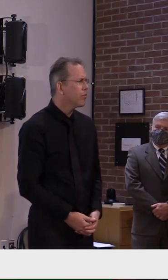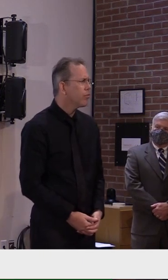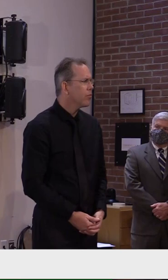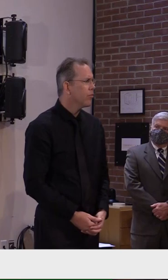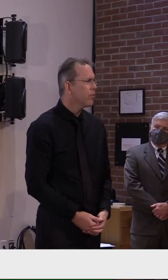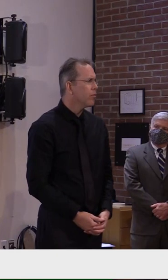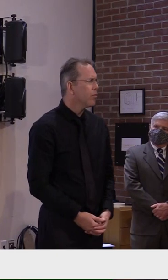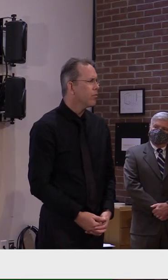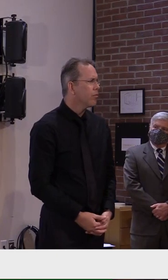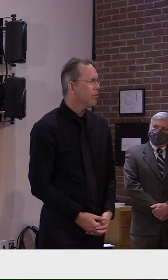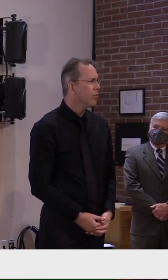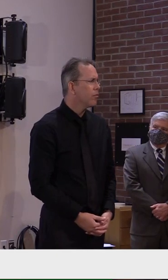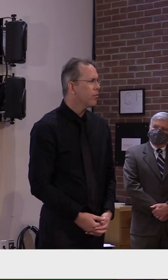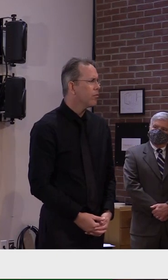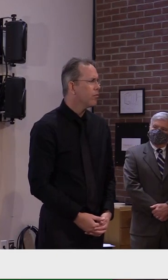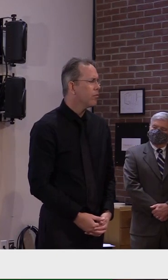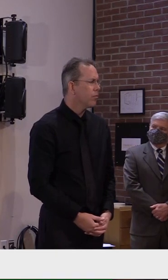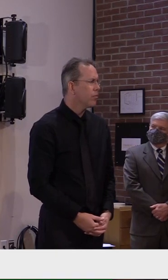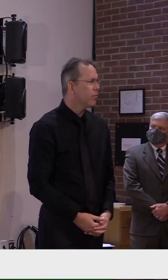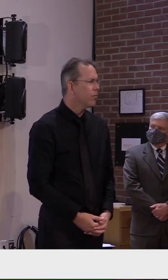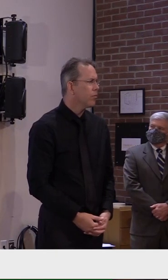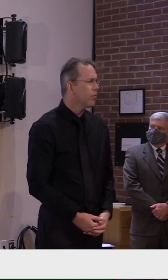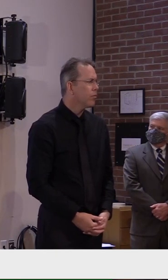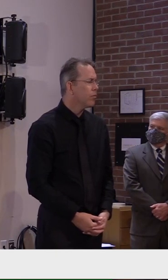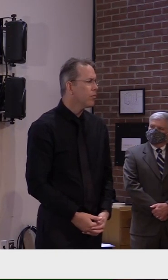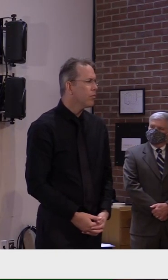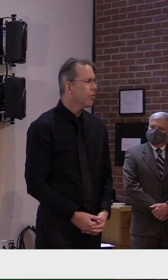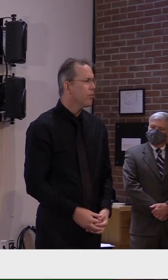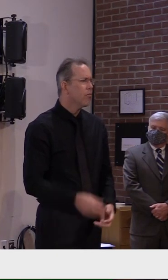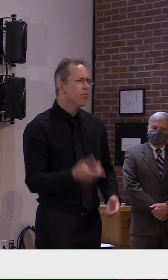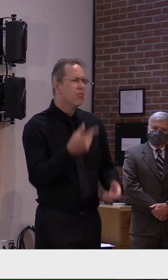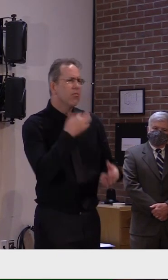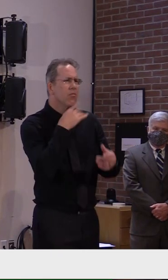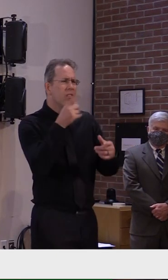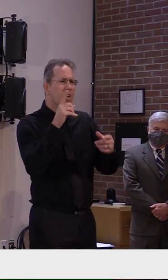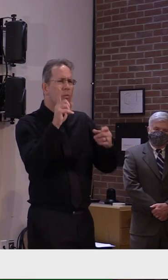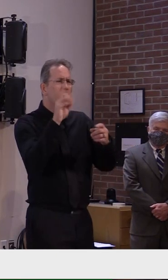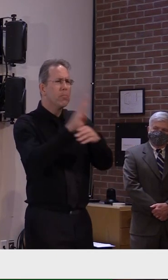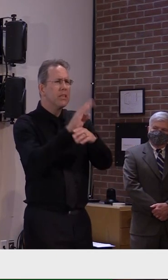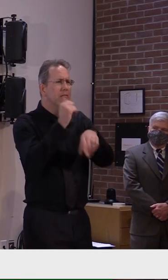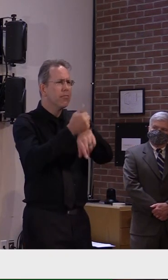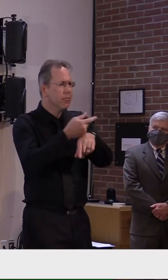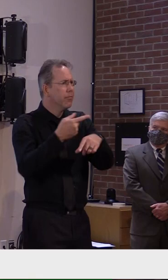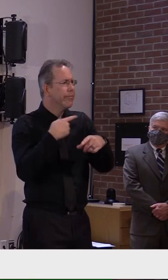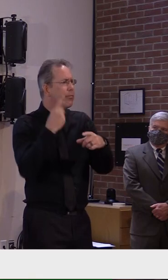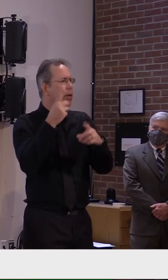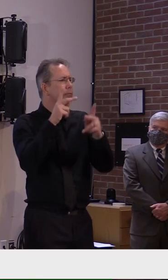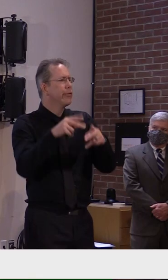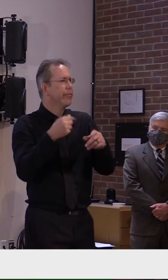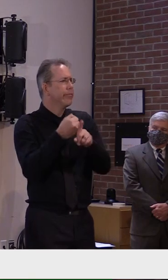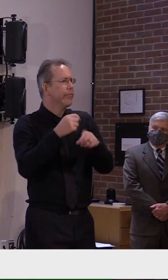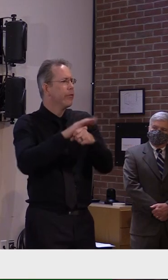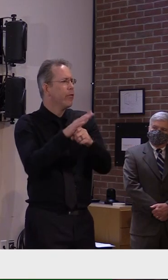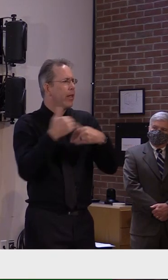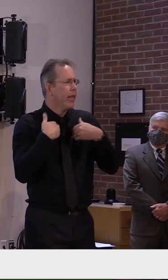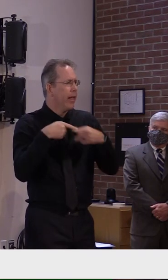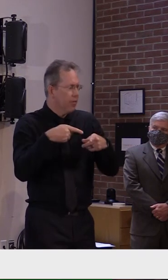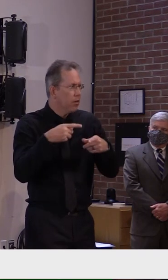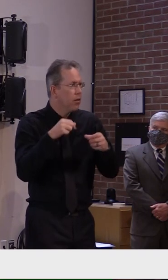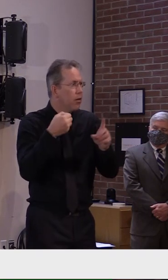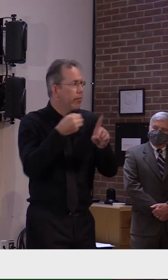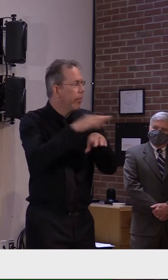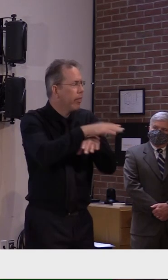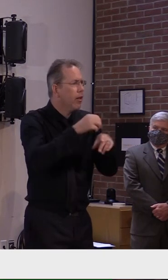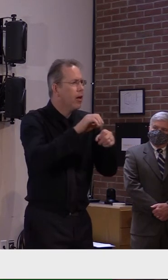But again, it depends on how forthright everyone is in some of the interview. Because